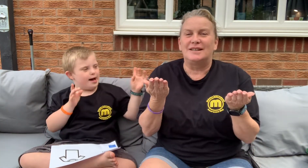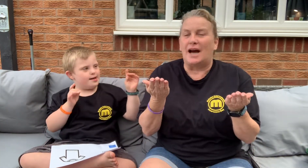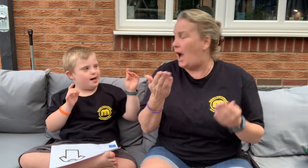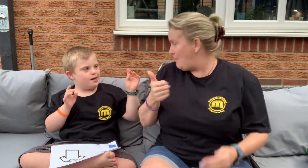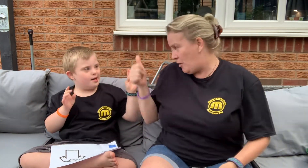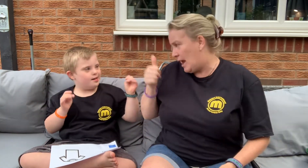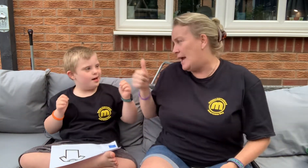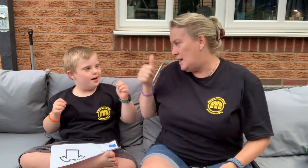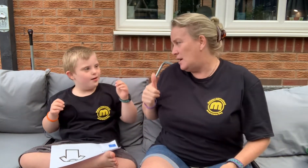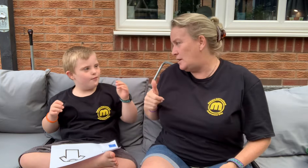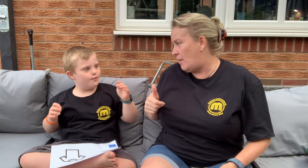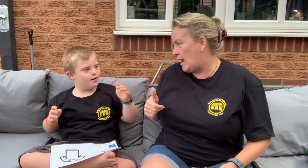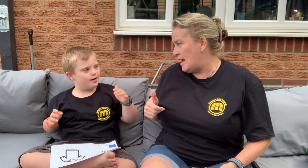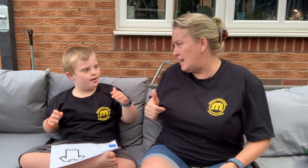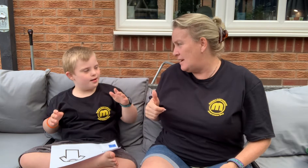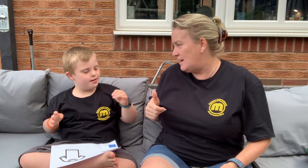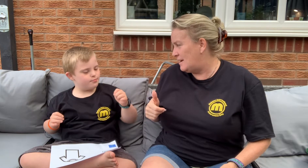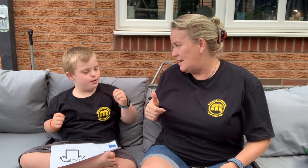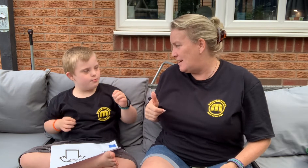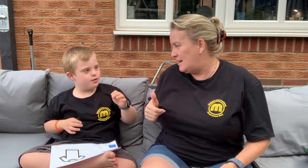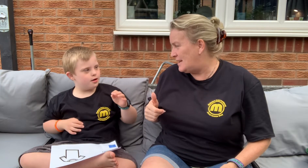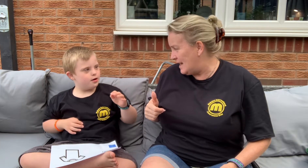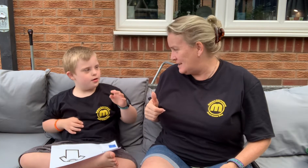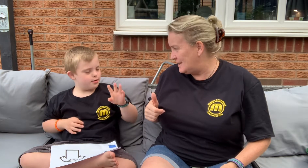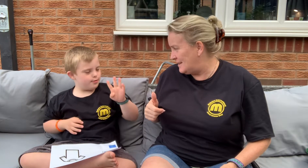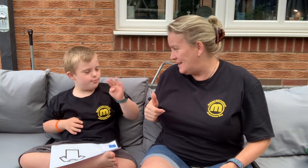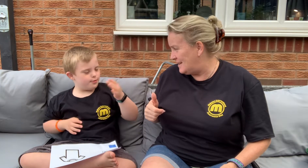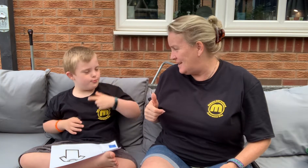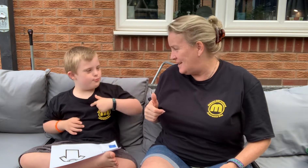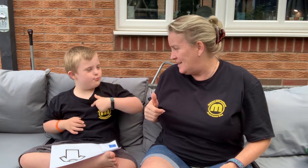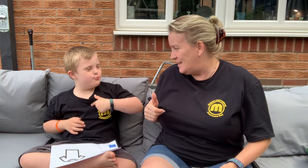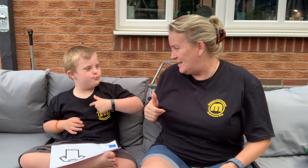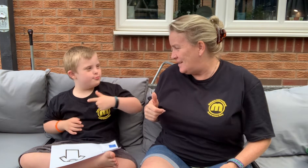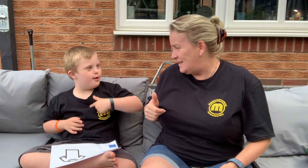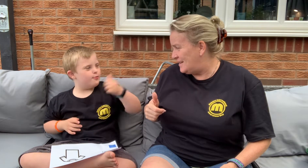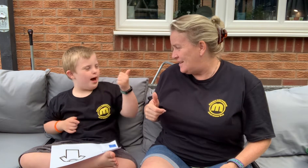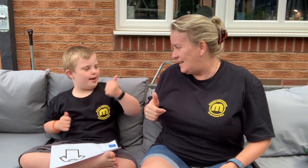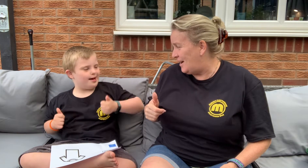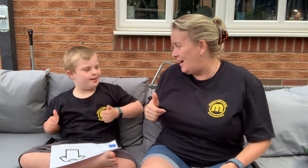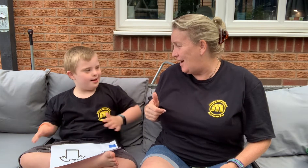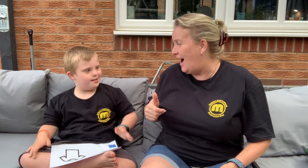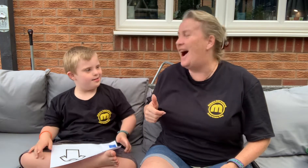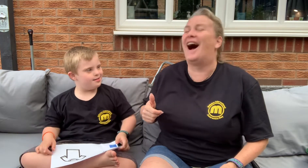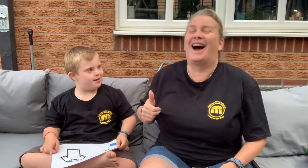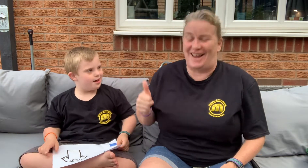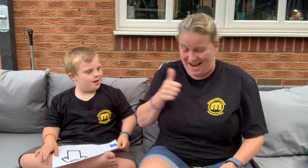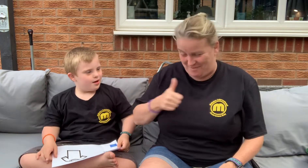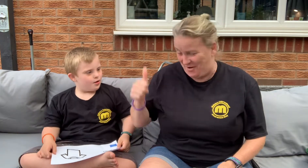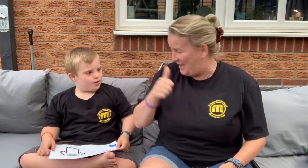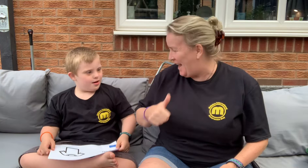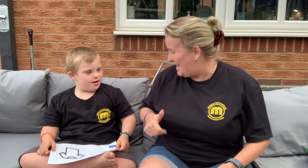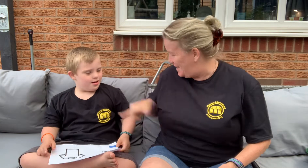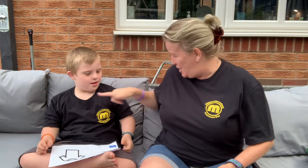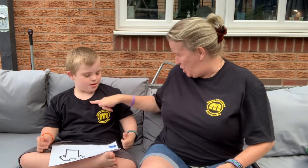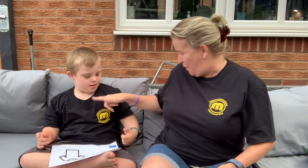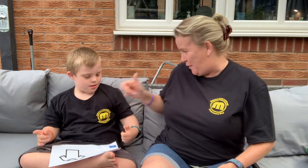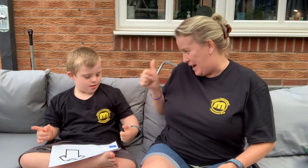I'm okay. Are you okay? Yes. I am okay. Are you okay?